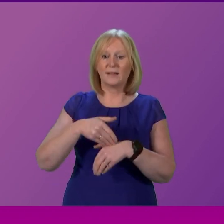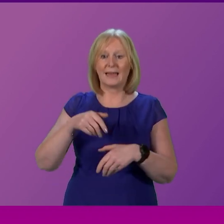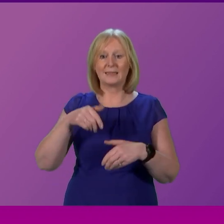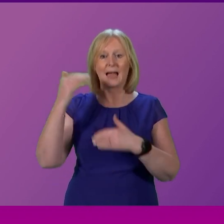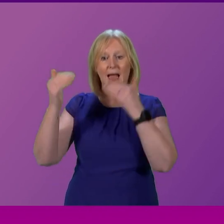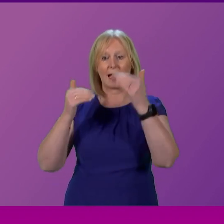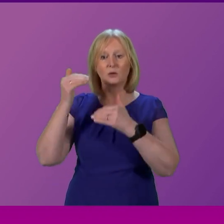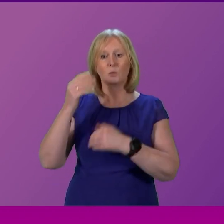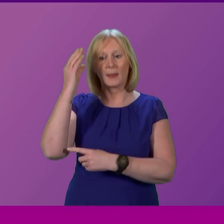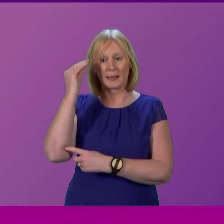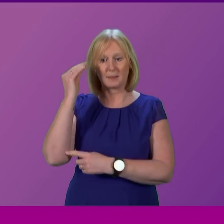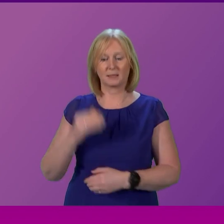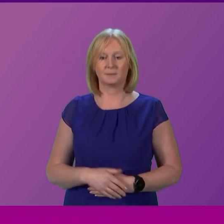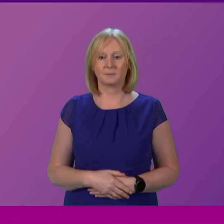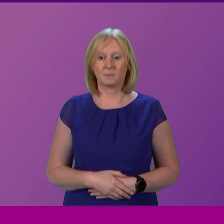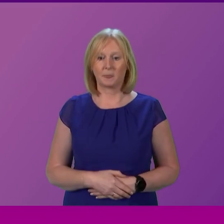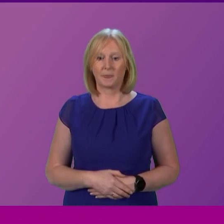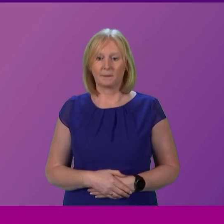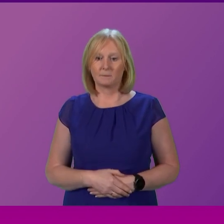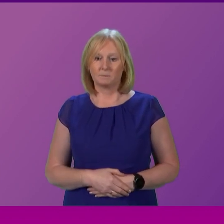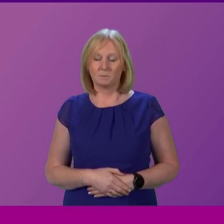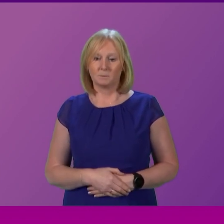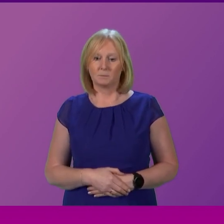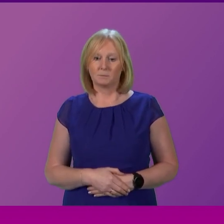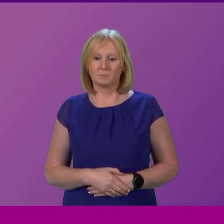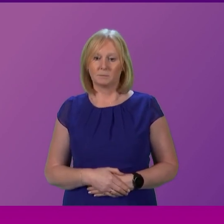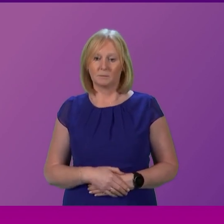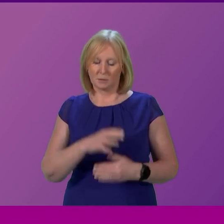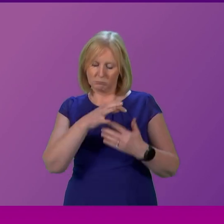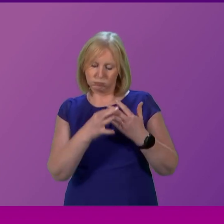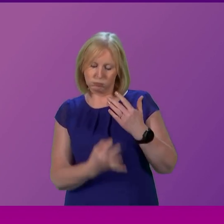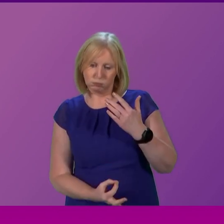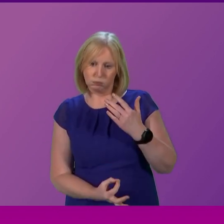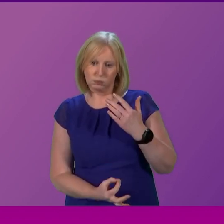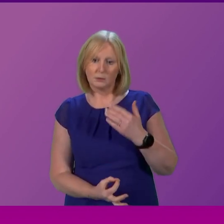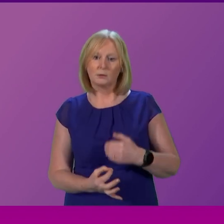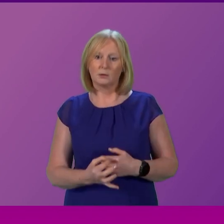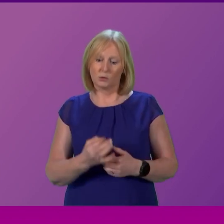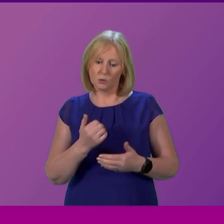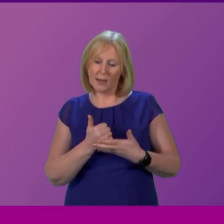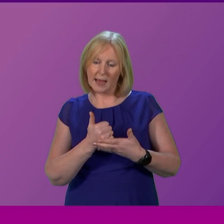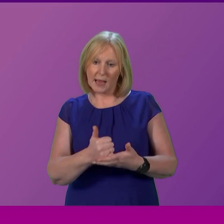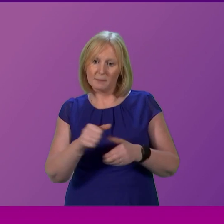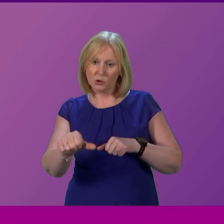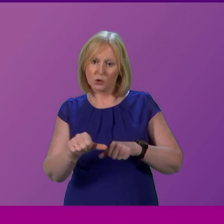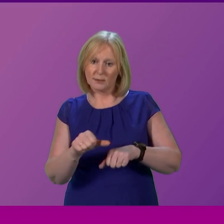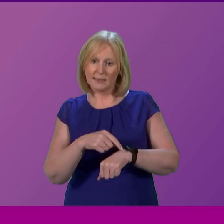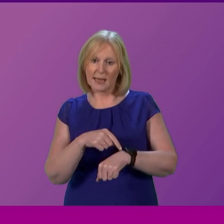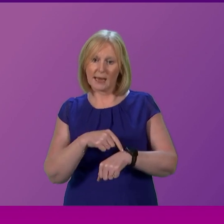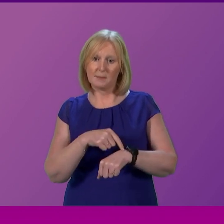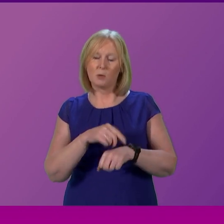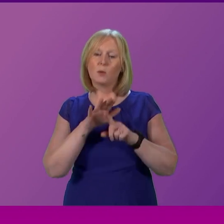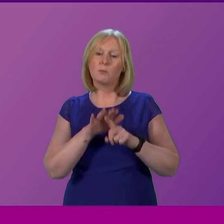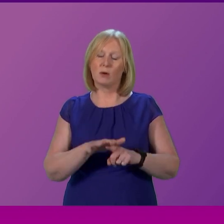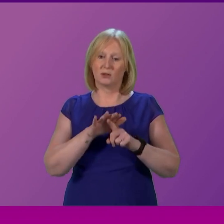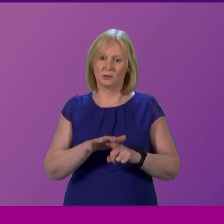incapacity. While some of the measures I have just announced are to help in the short term with the immediate pressures we're facing,